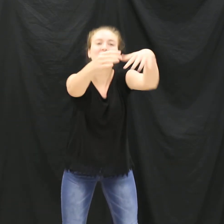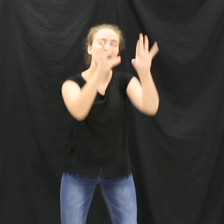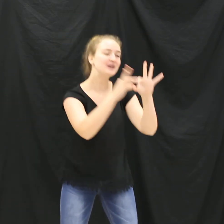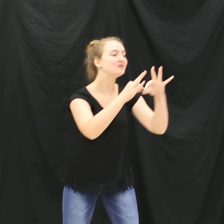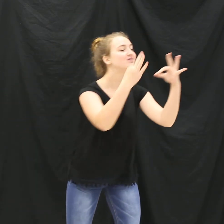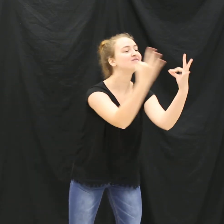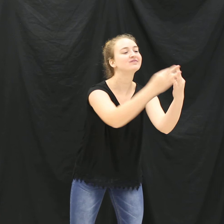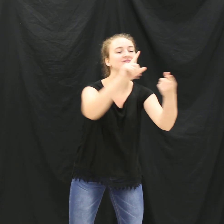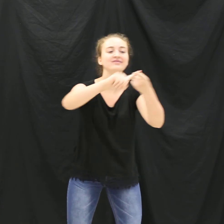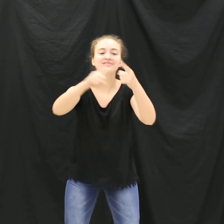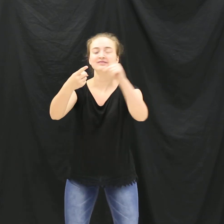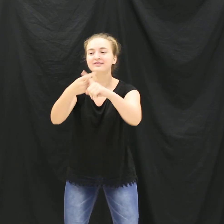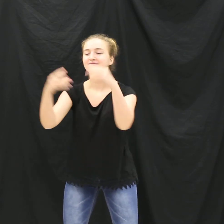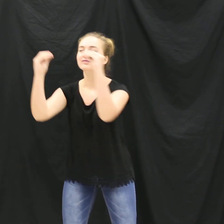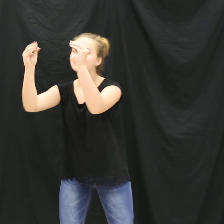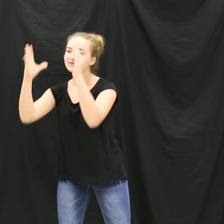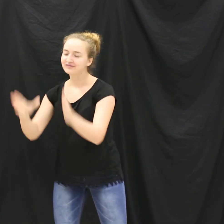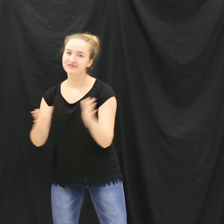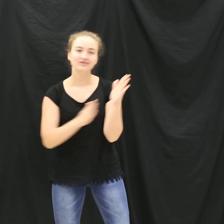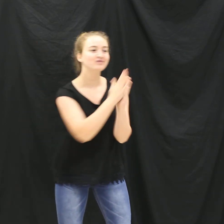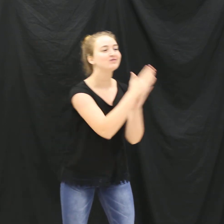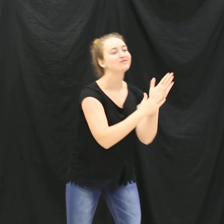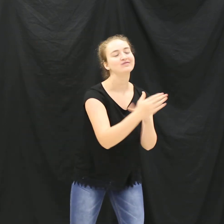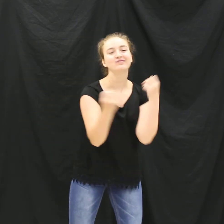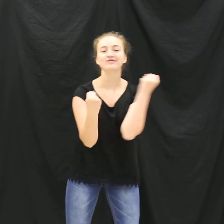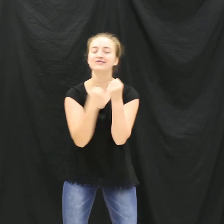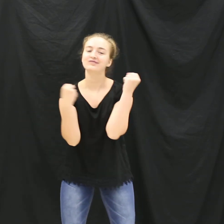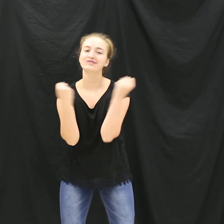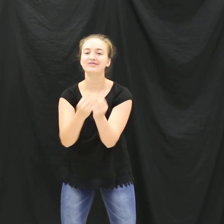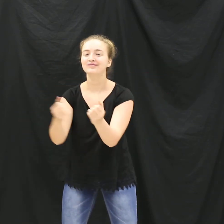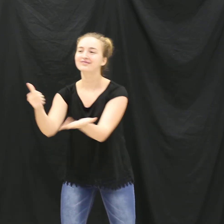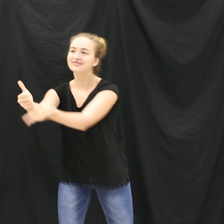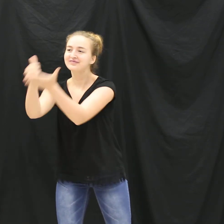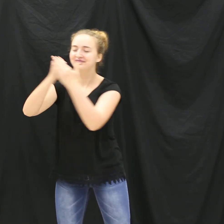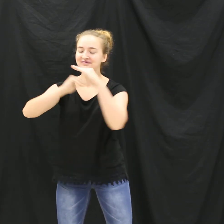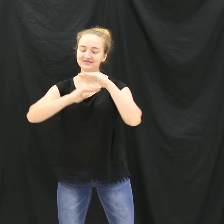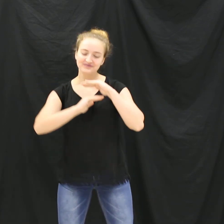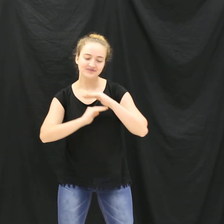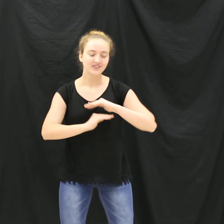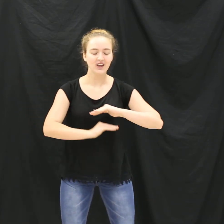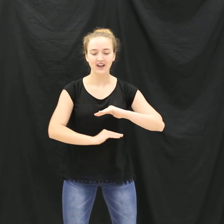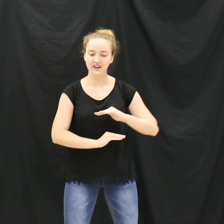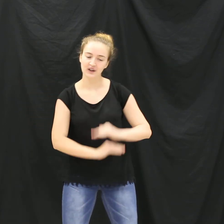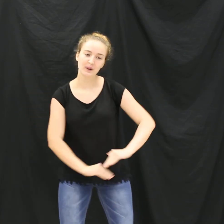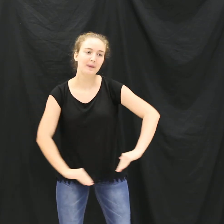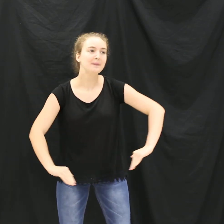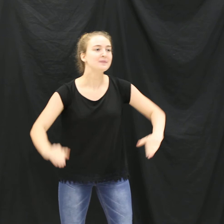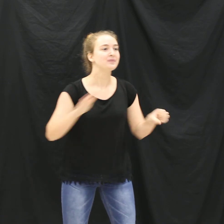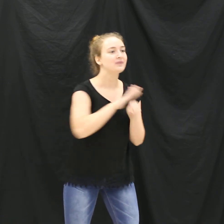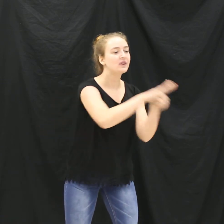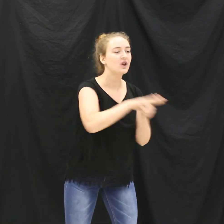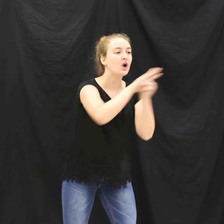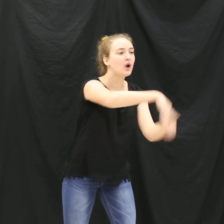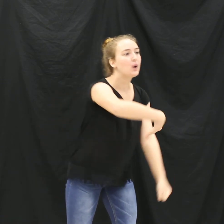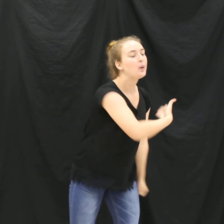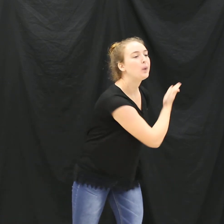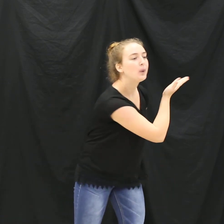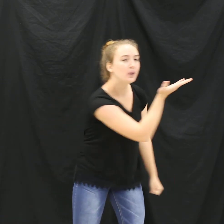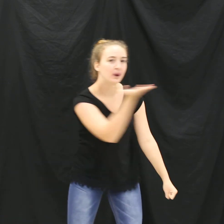home Let the rain, I'll watch away On the pain of yesterday And nobody came